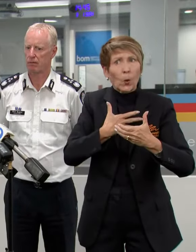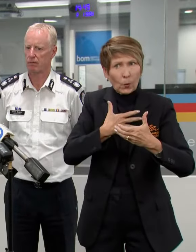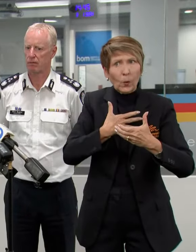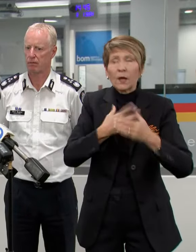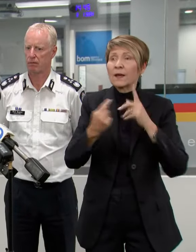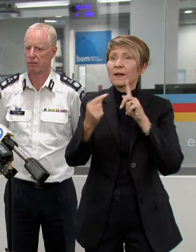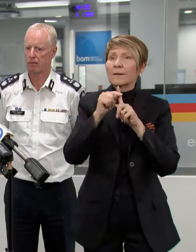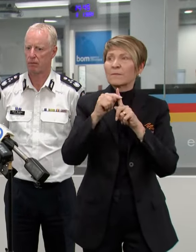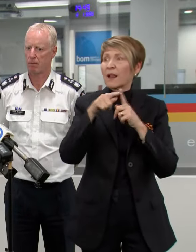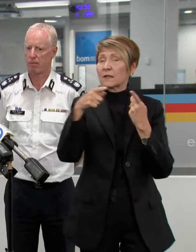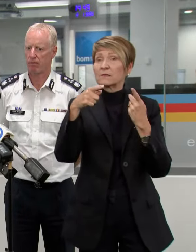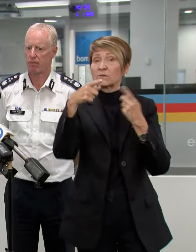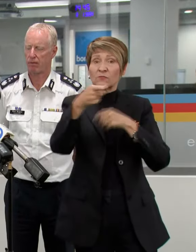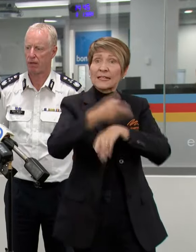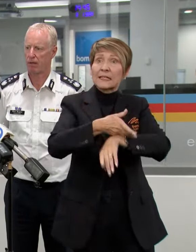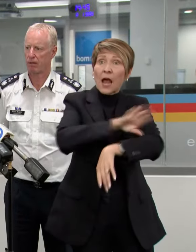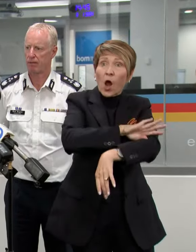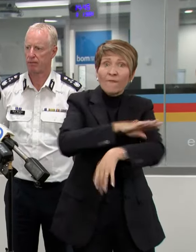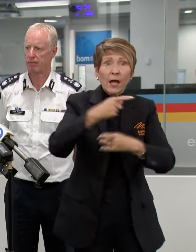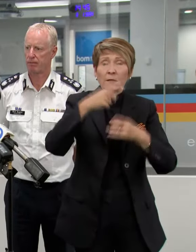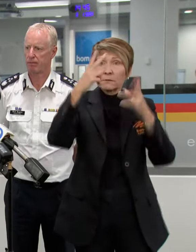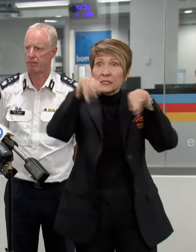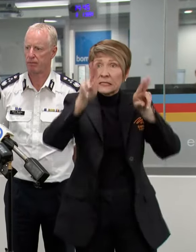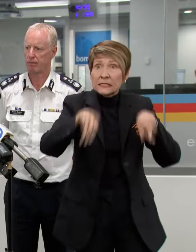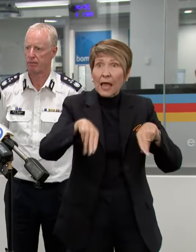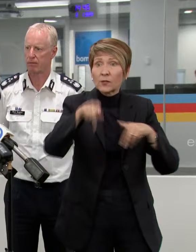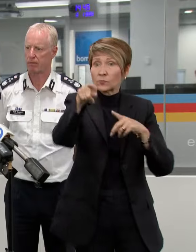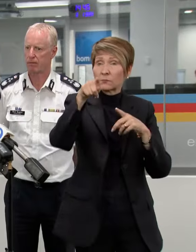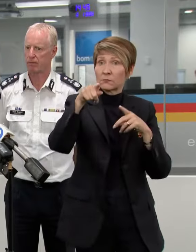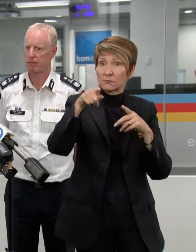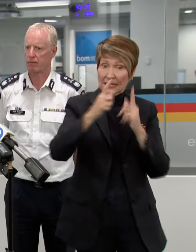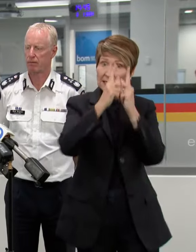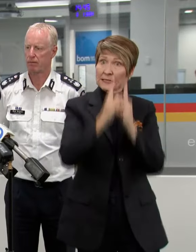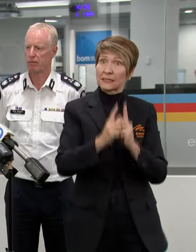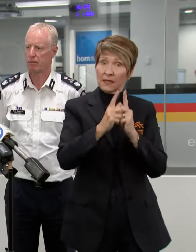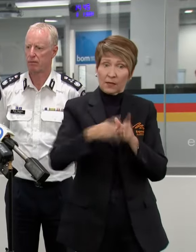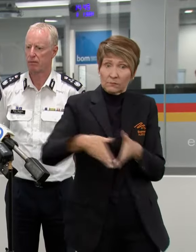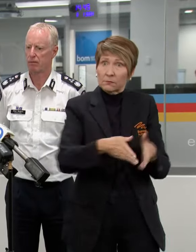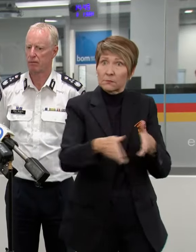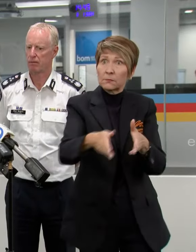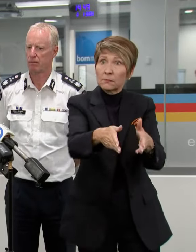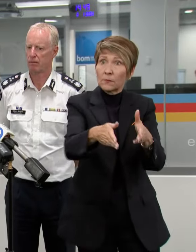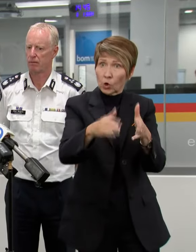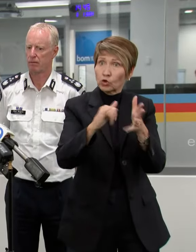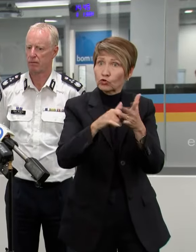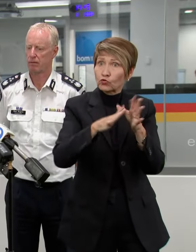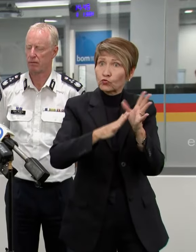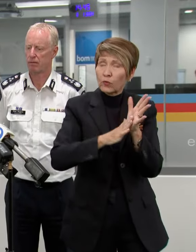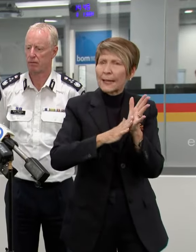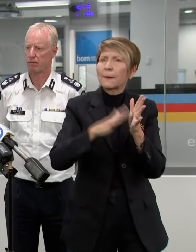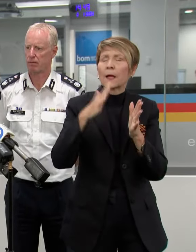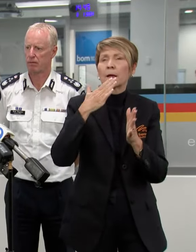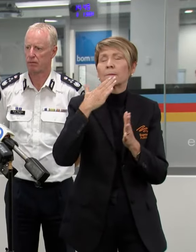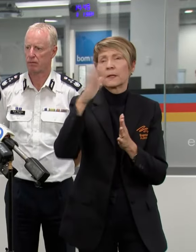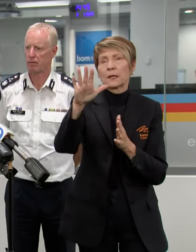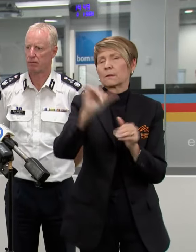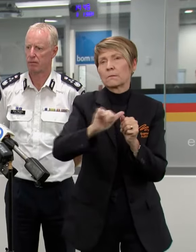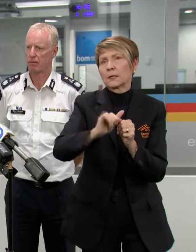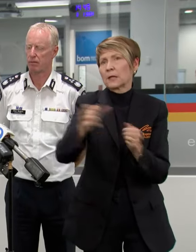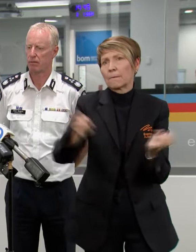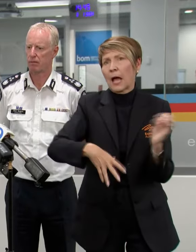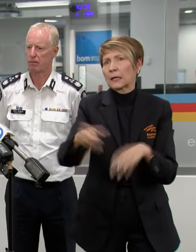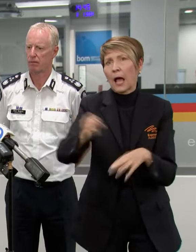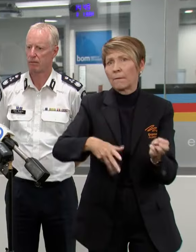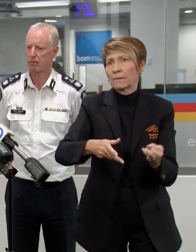If you're expecting heavy rainfall around those rivers and streams, now's the time to pack up and move away from the rivers and streams.